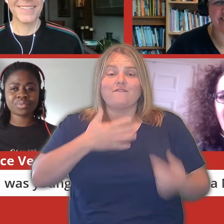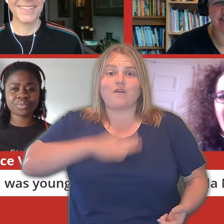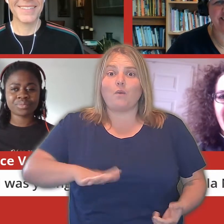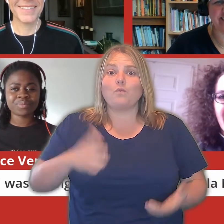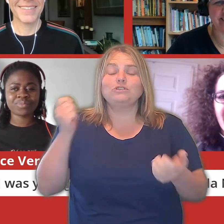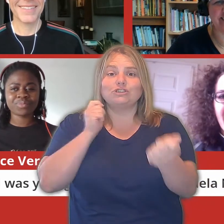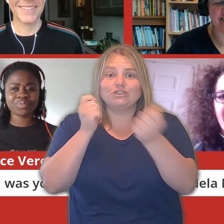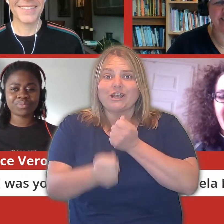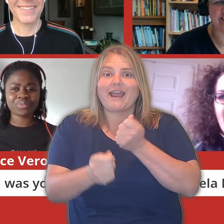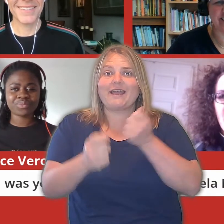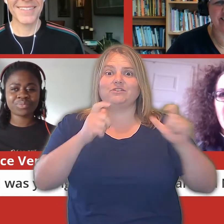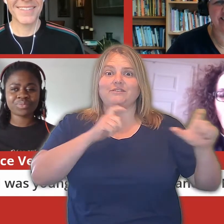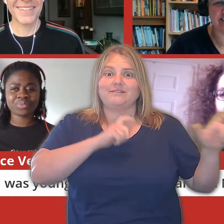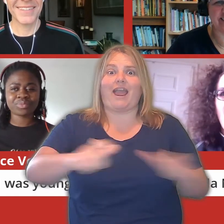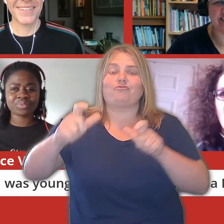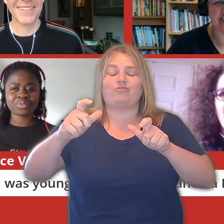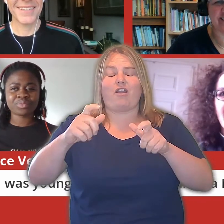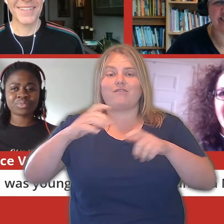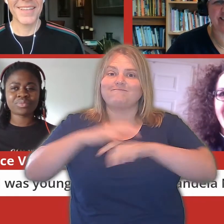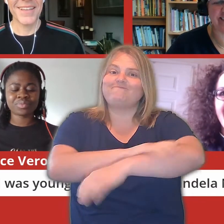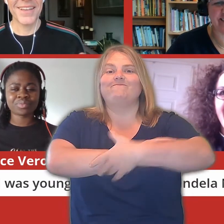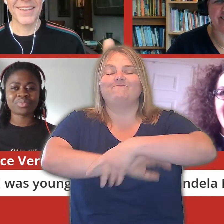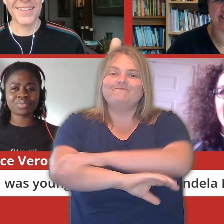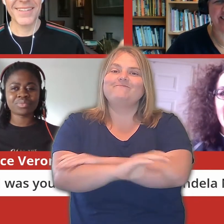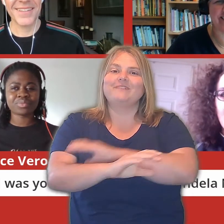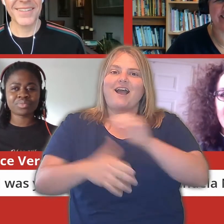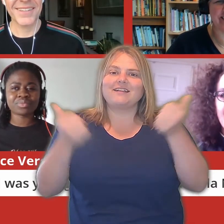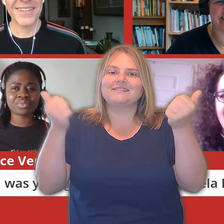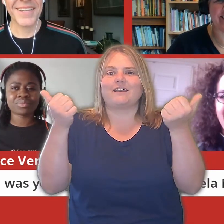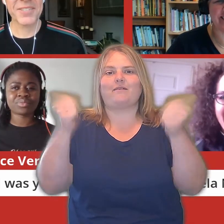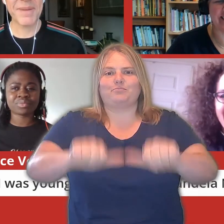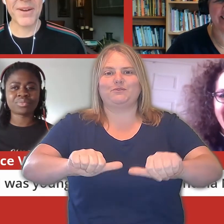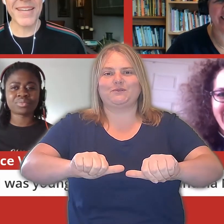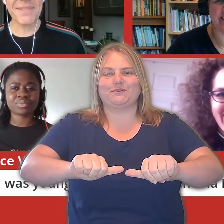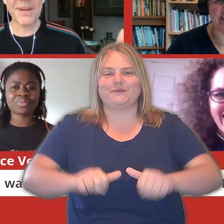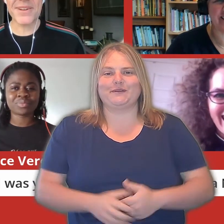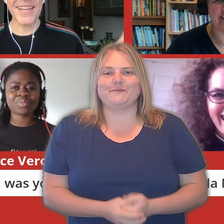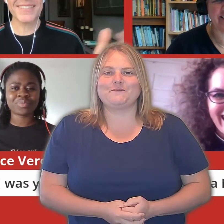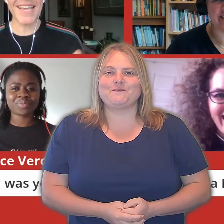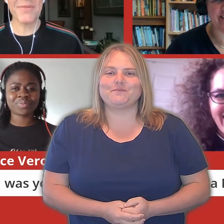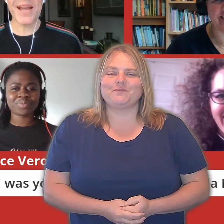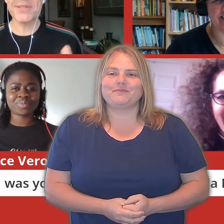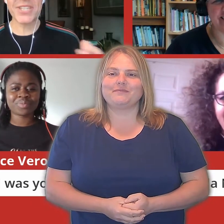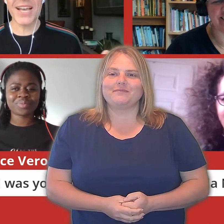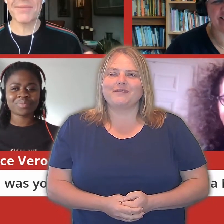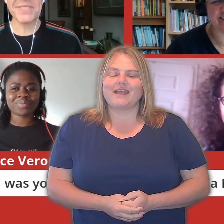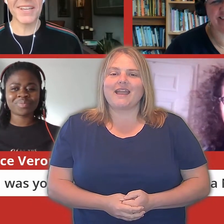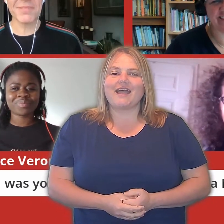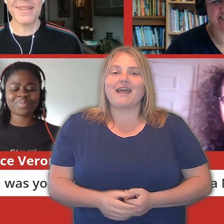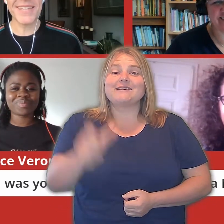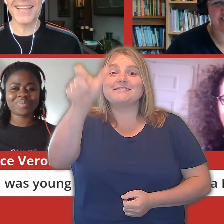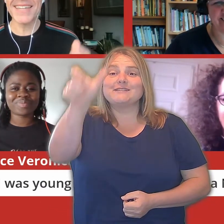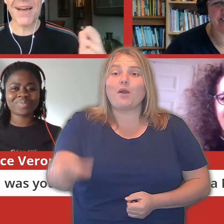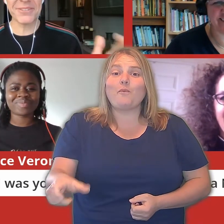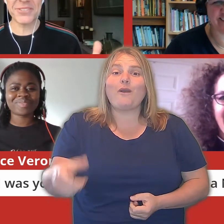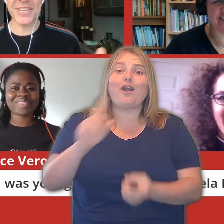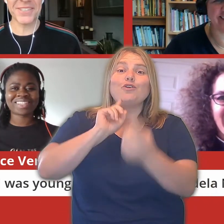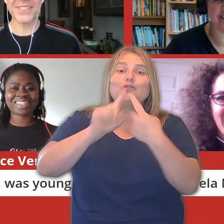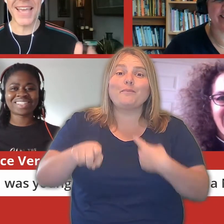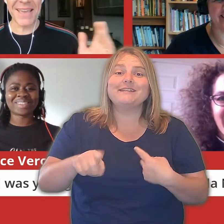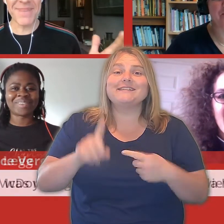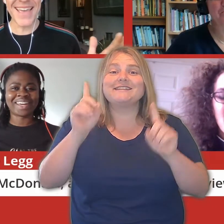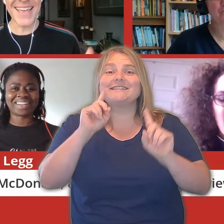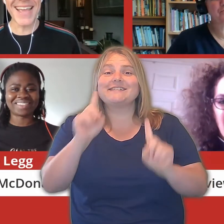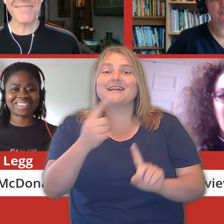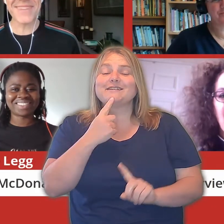change, like, keep talking about it until it gets done. Here's Berenice saying, when I was young, it was Nelson Mandela. Now it's